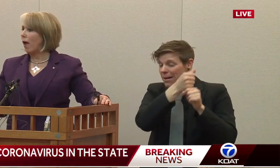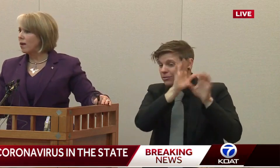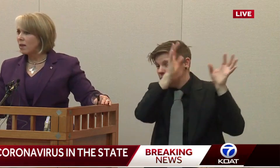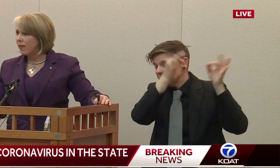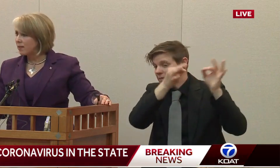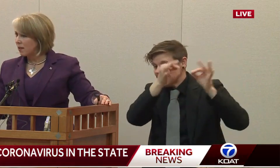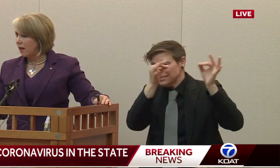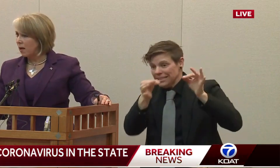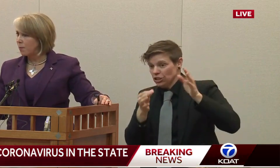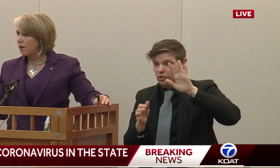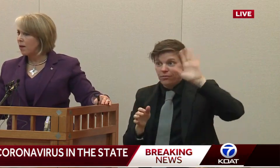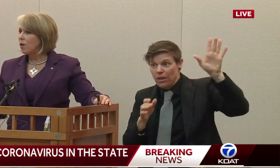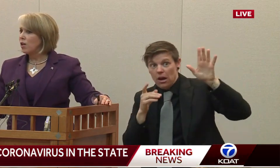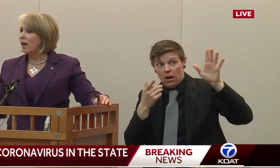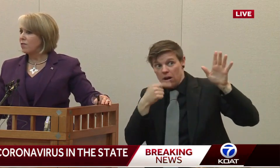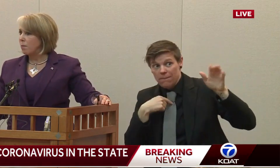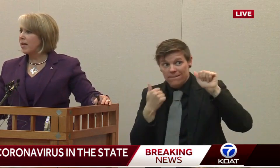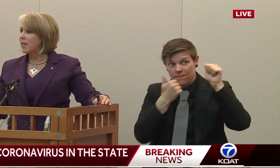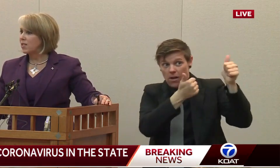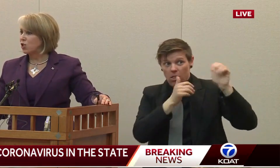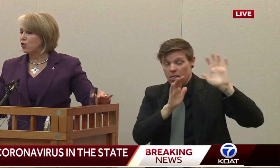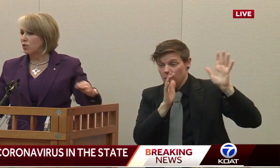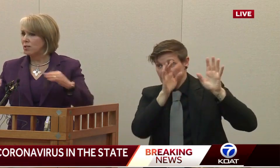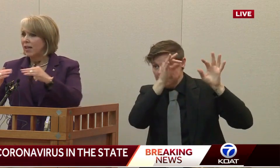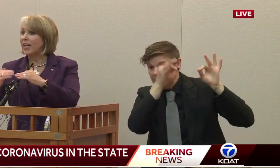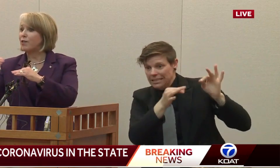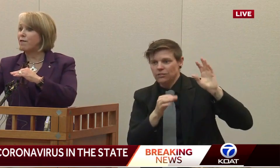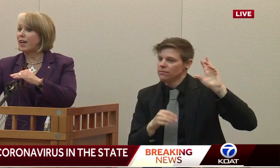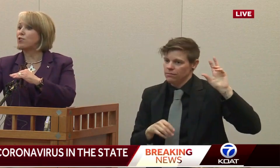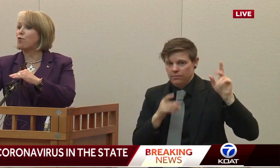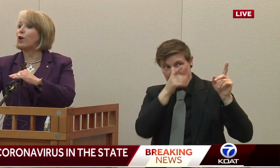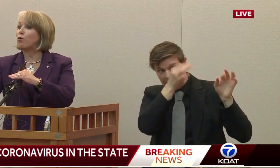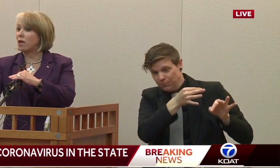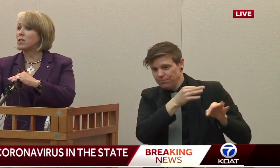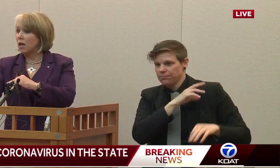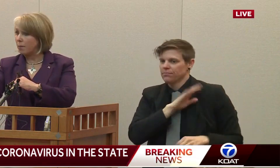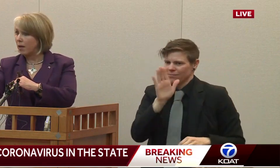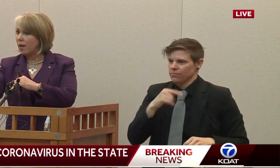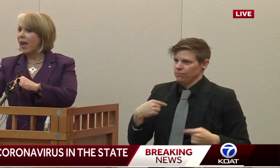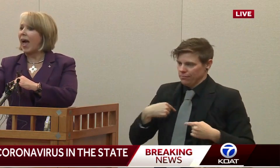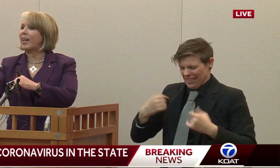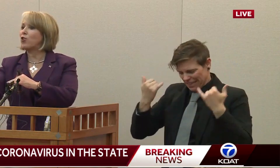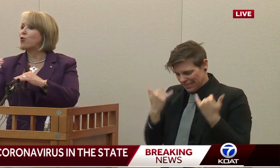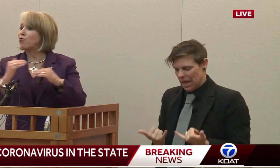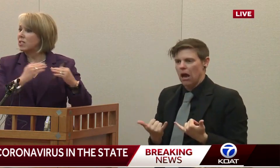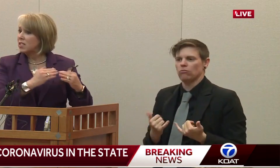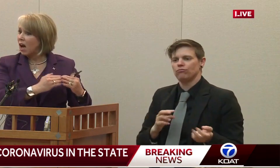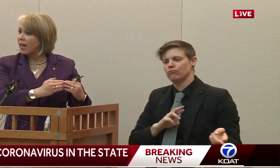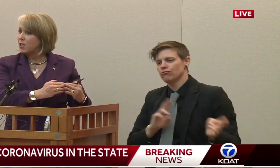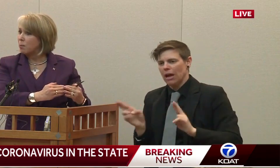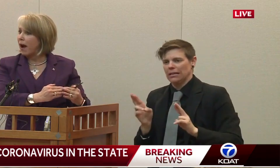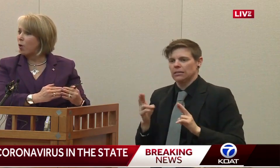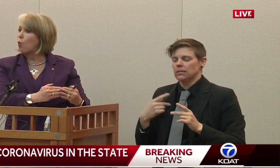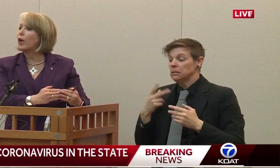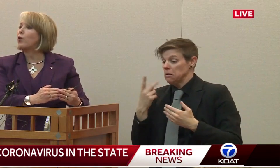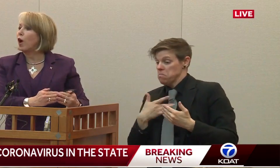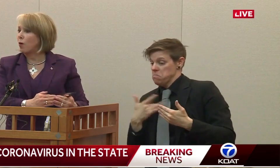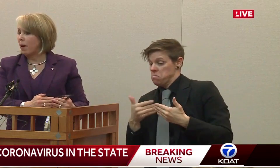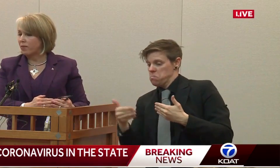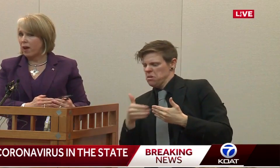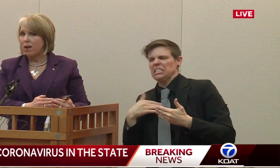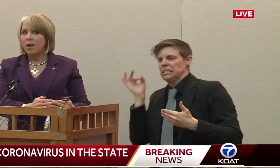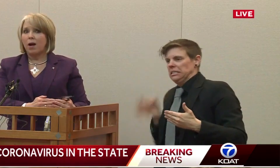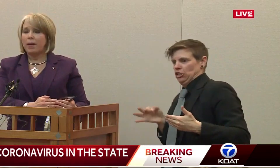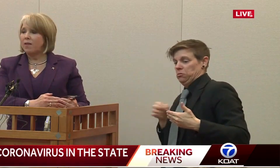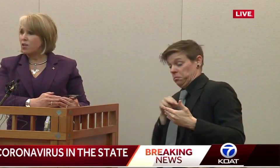can't tell you when that's going to happen. You have to make the decisions in advance of what you think is coming and use the science about what